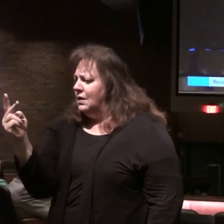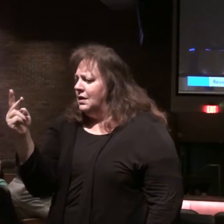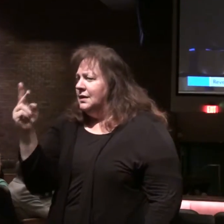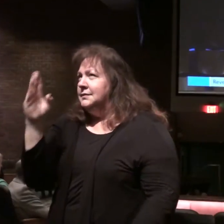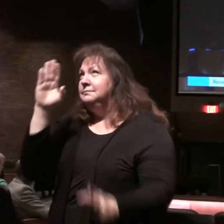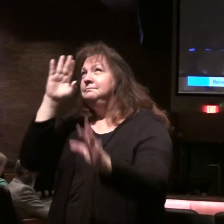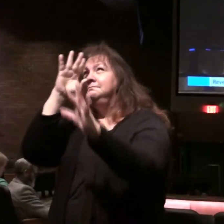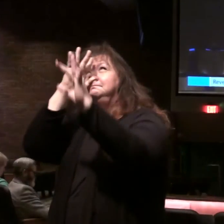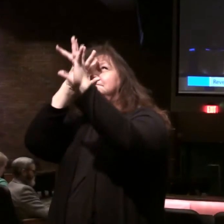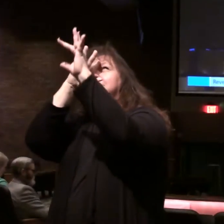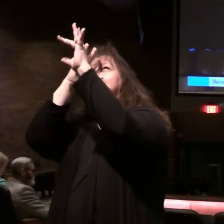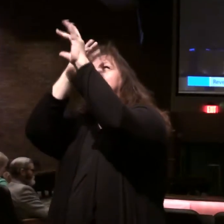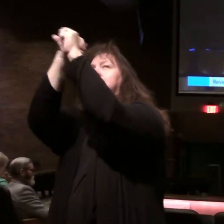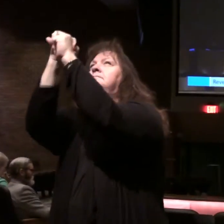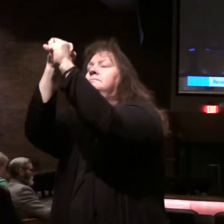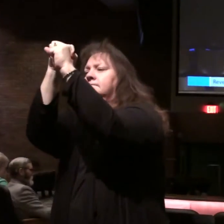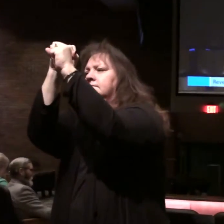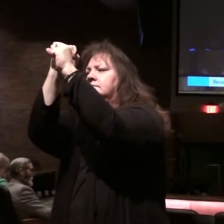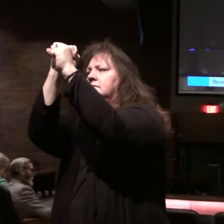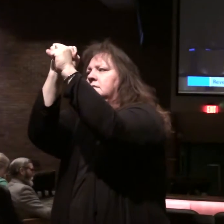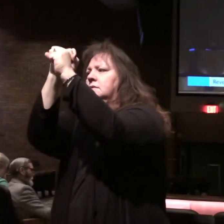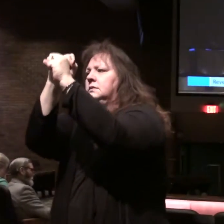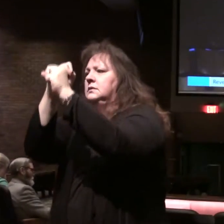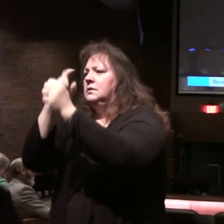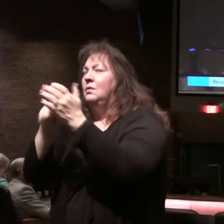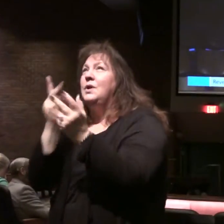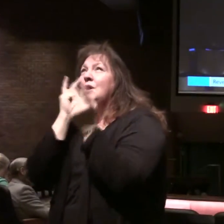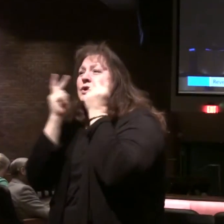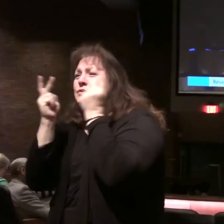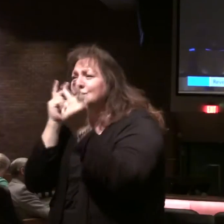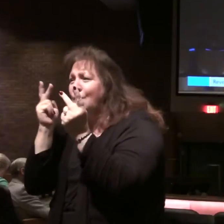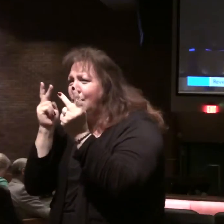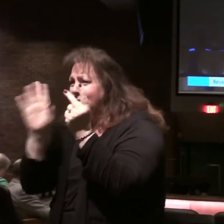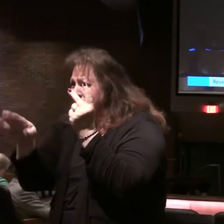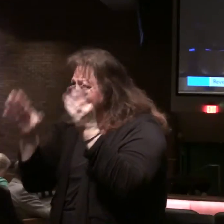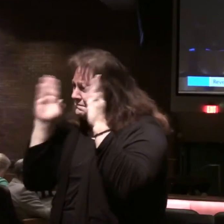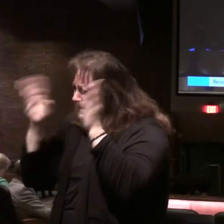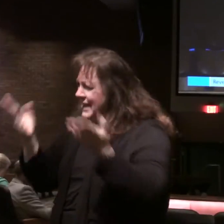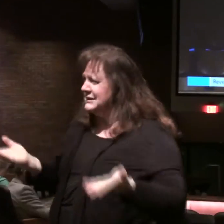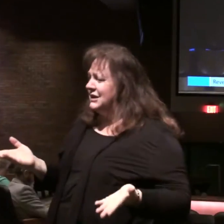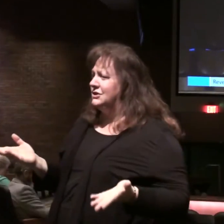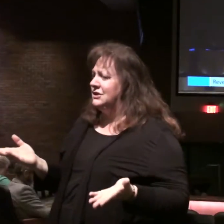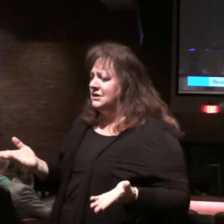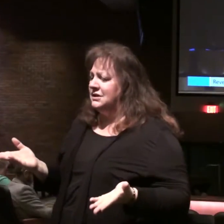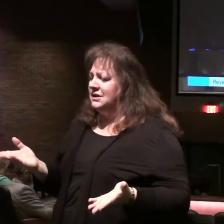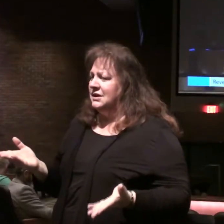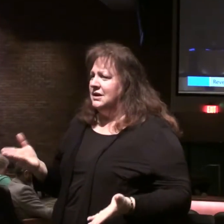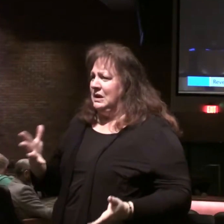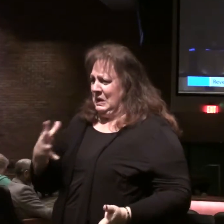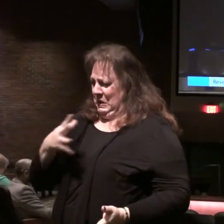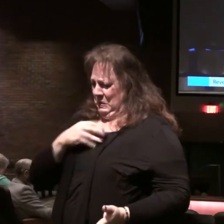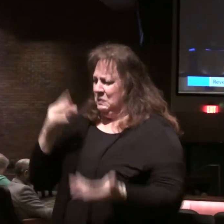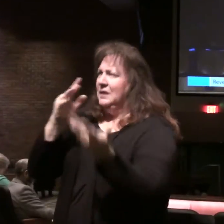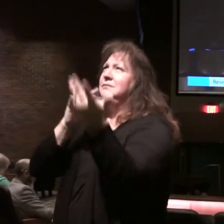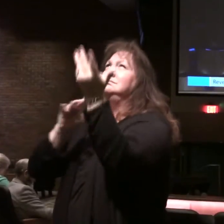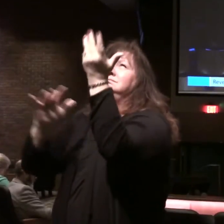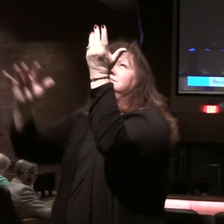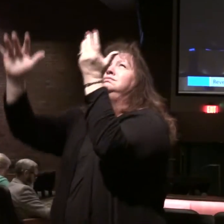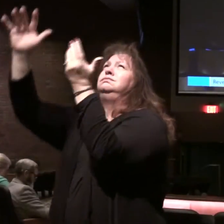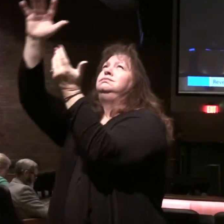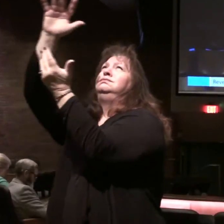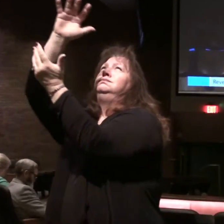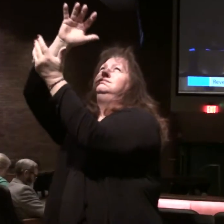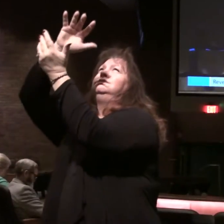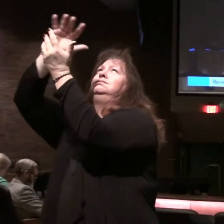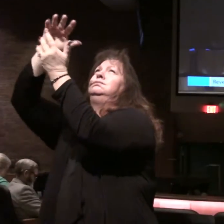is drawn. Look, this is what I saw. Pay attention. Behold, a white cloud and